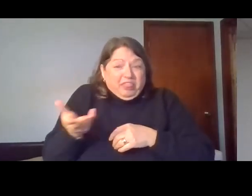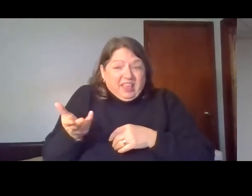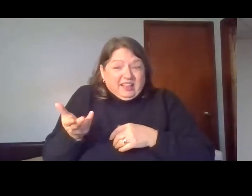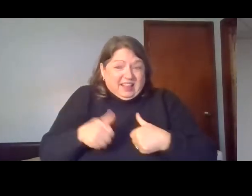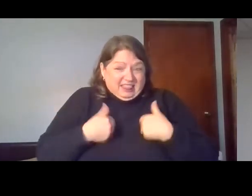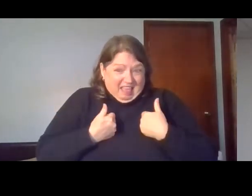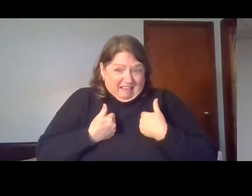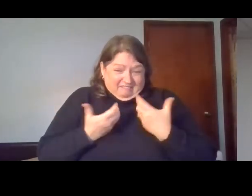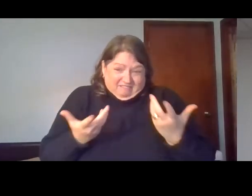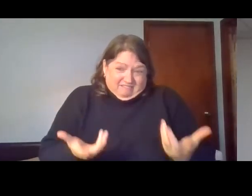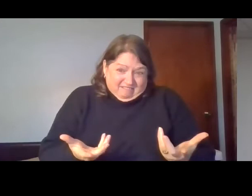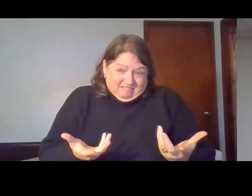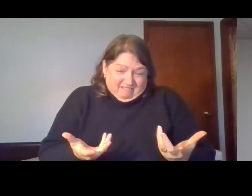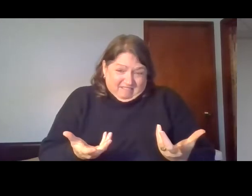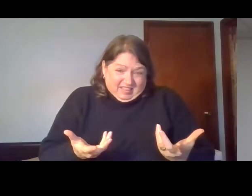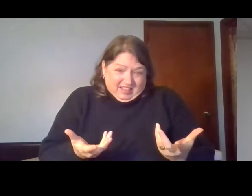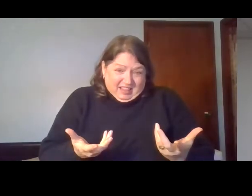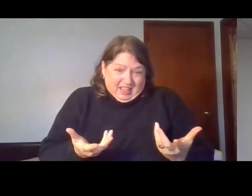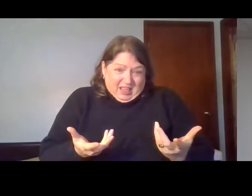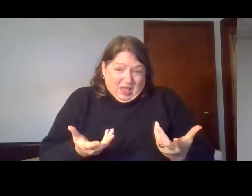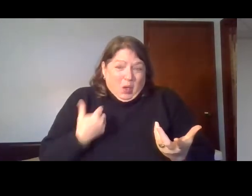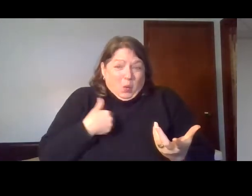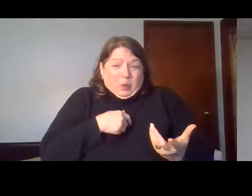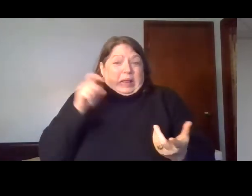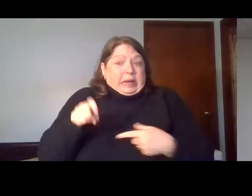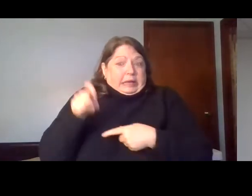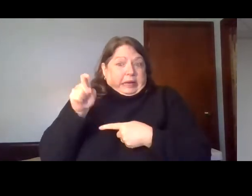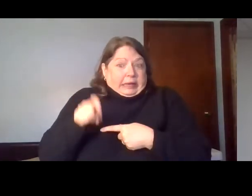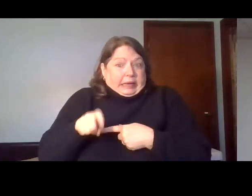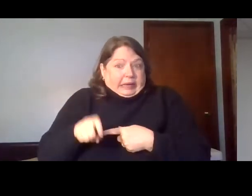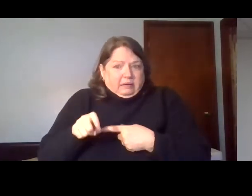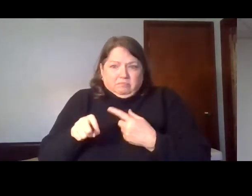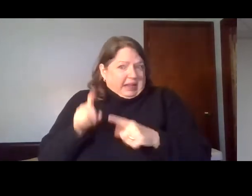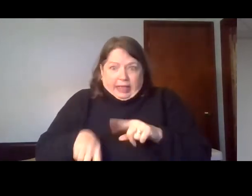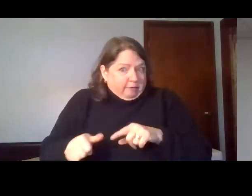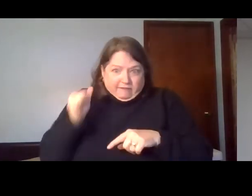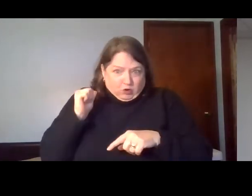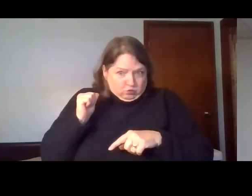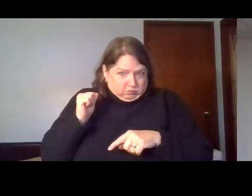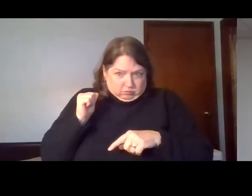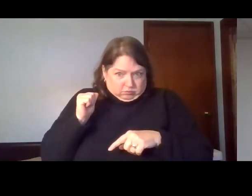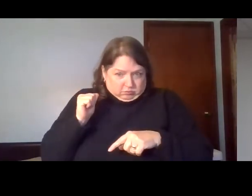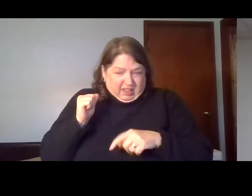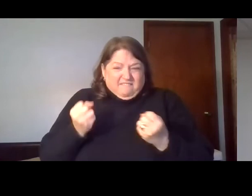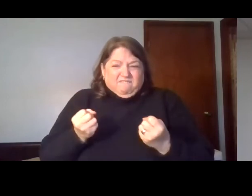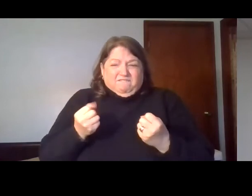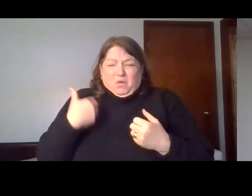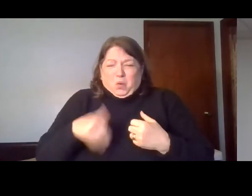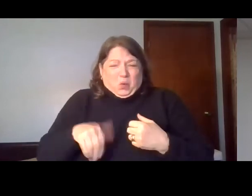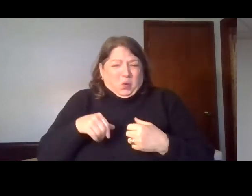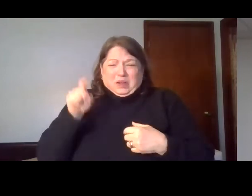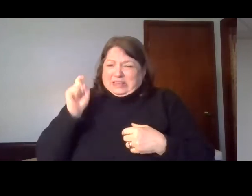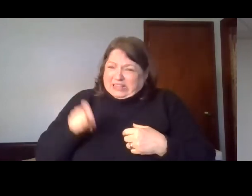cannot refuse, some things in life that are very important, very necessary. We can't neglect them,